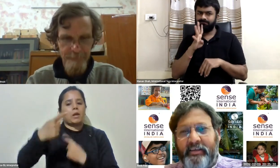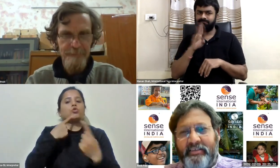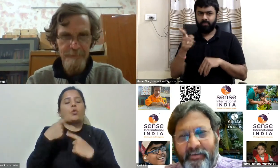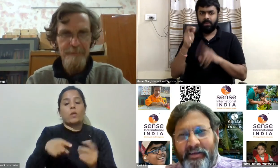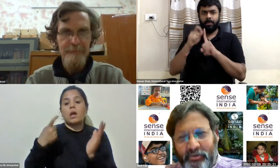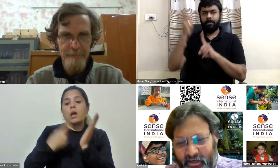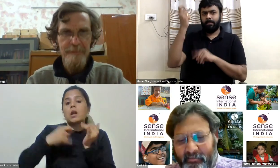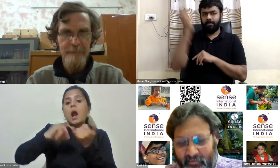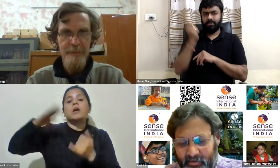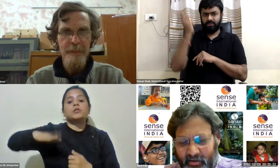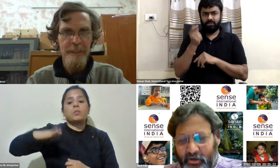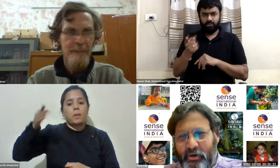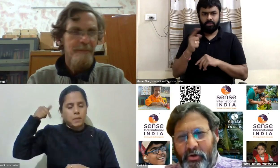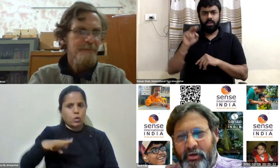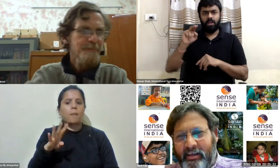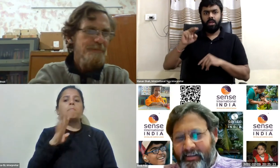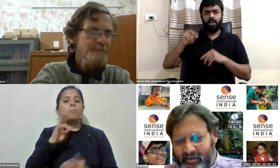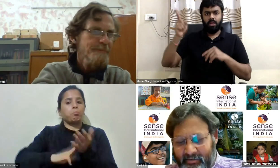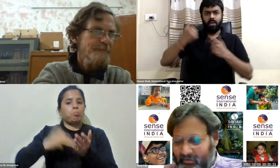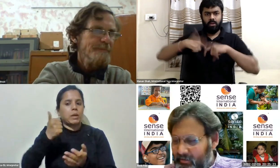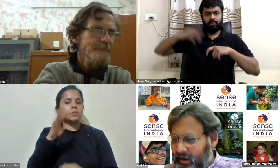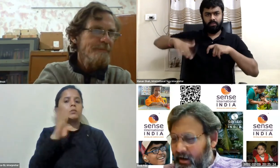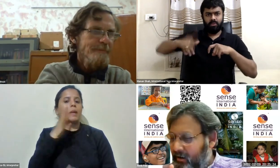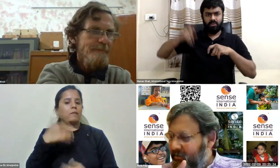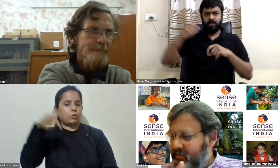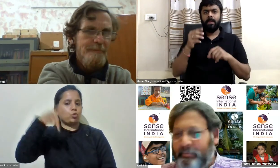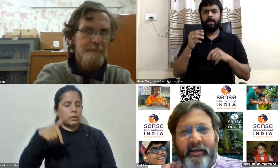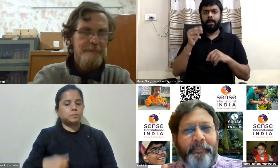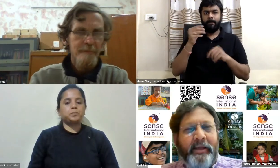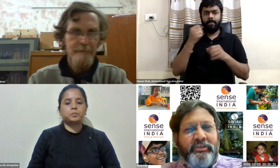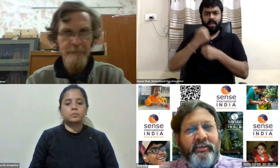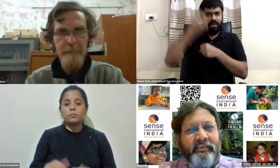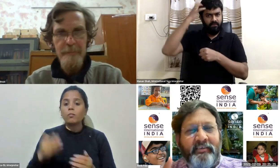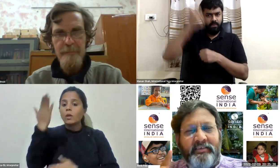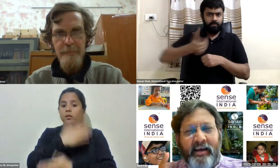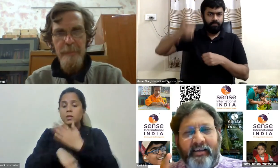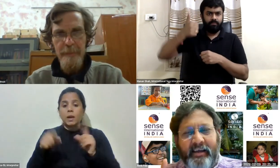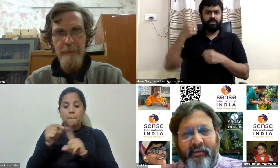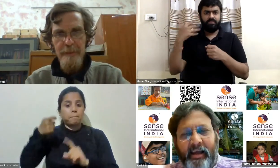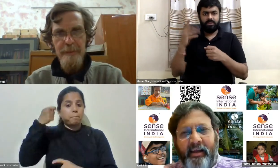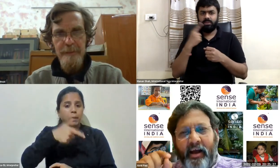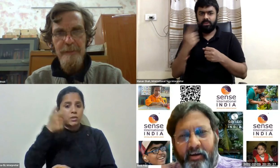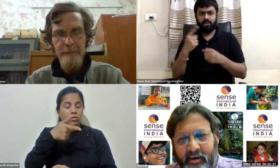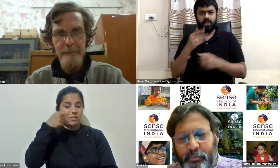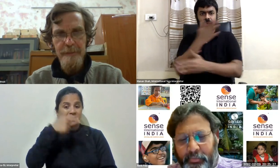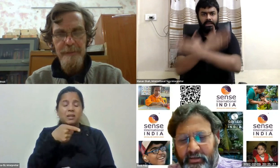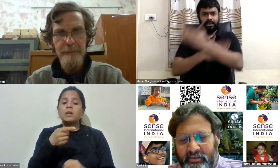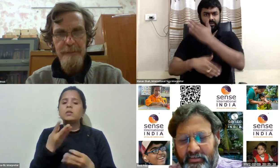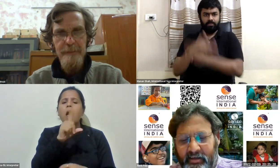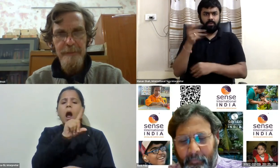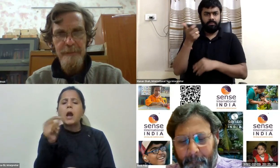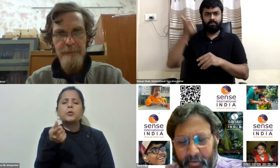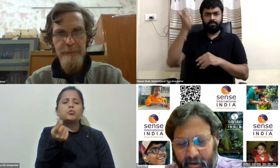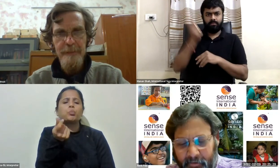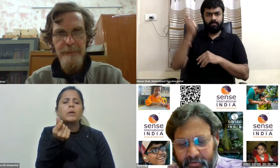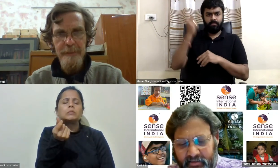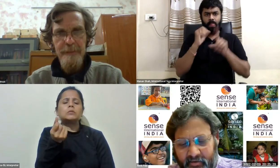has given the statement today right you know the disability pension starting at 100 rupees